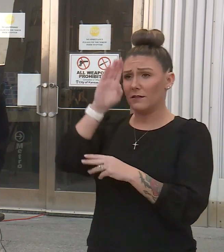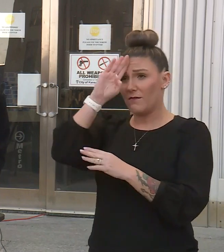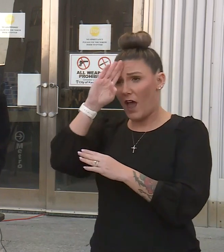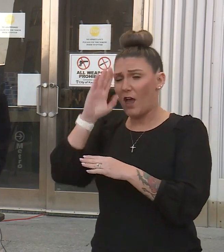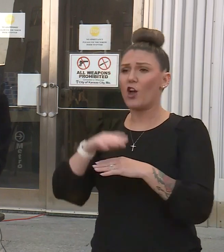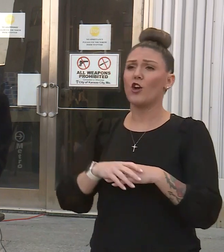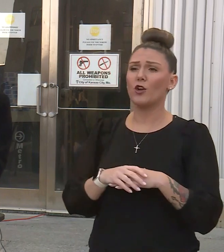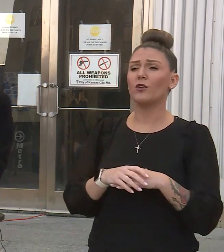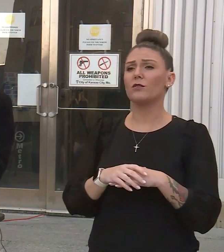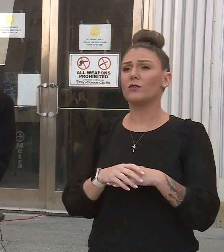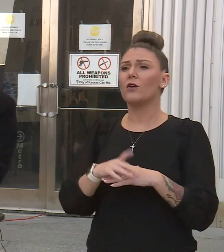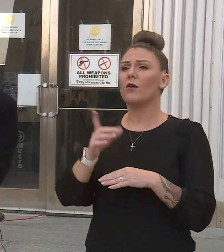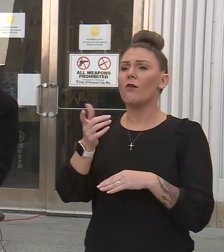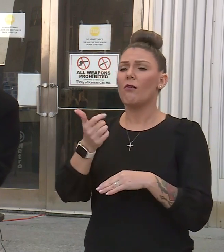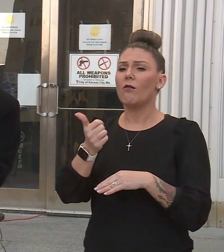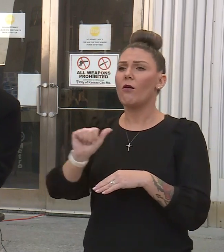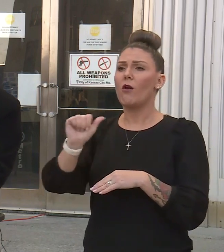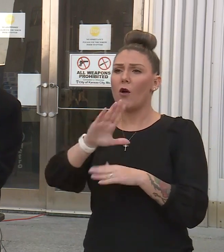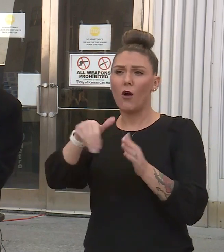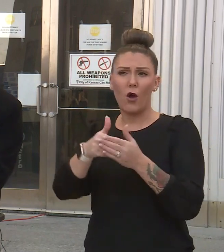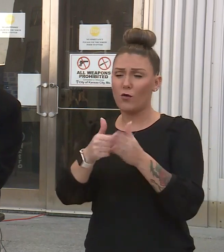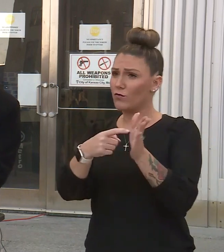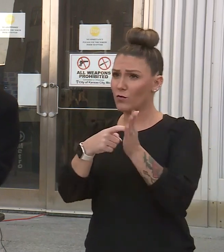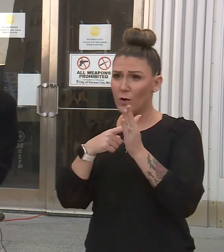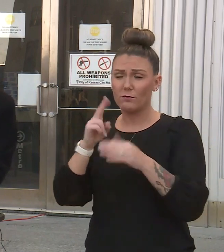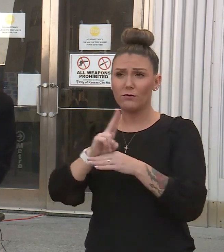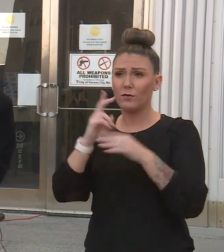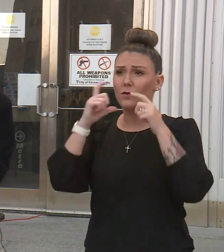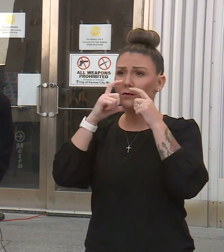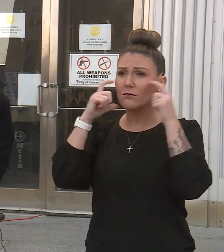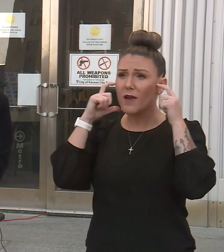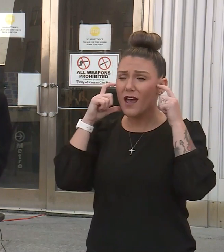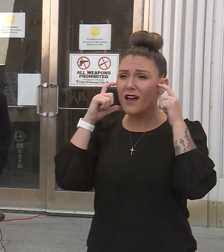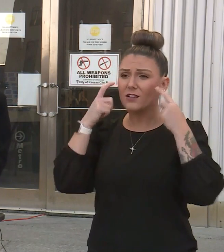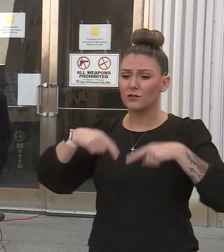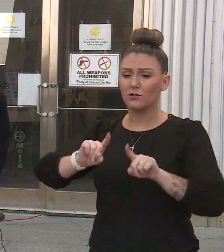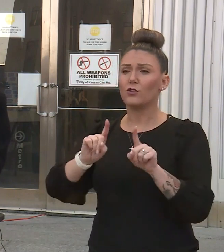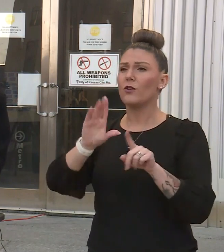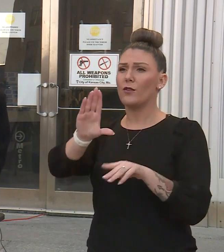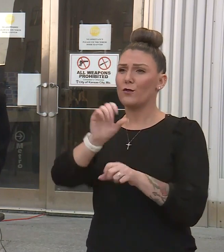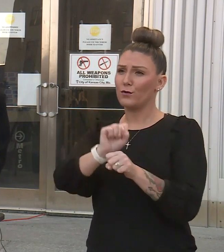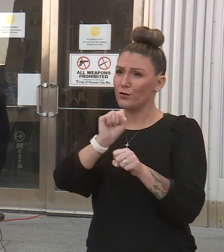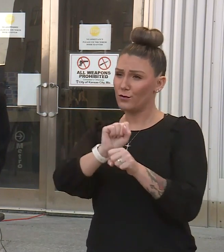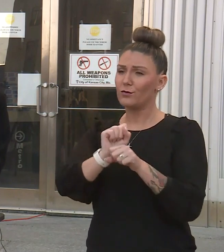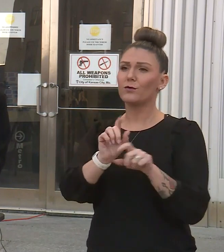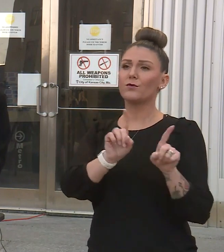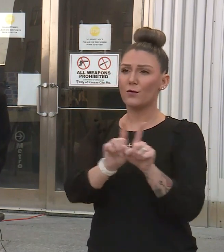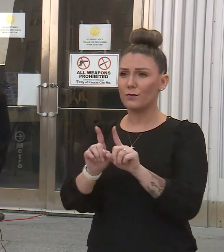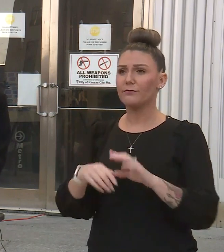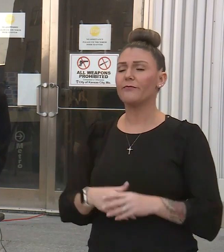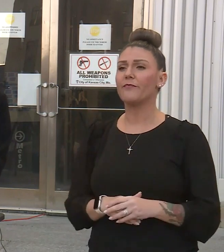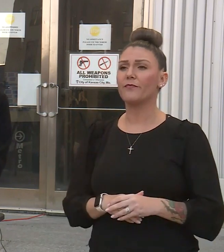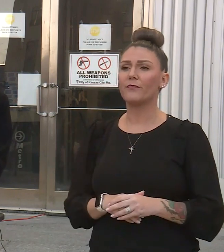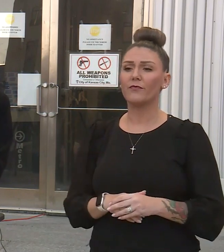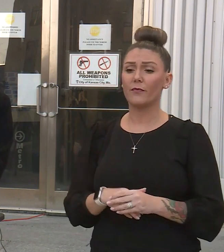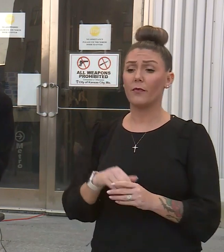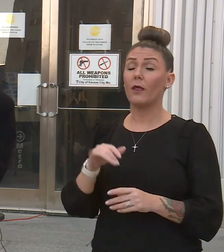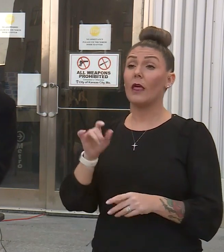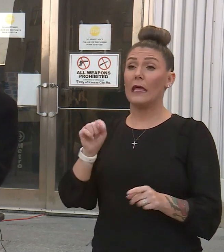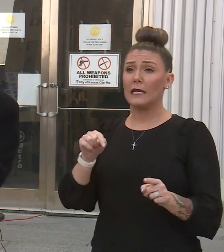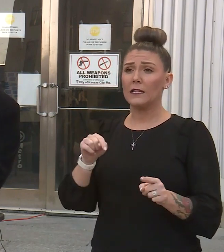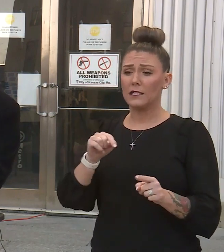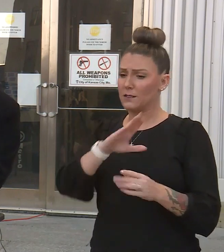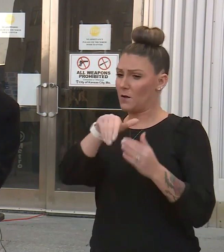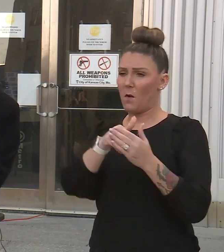others are required to wear masks in commission of their duties as well. This will be an